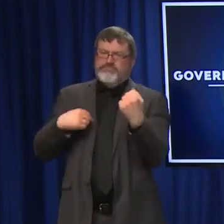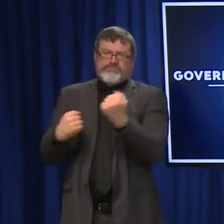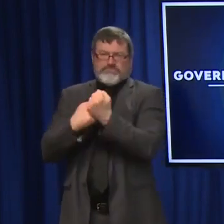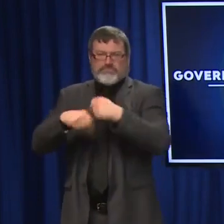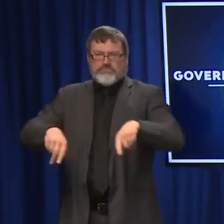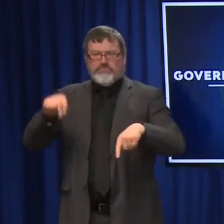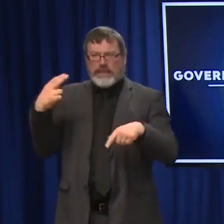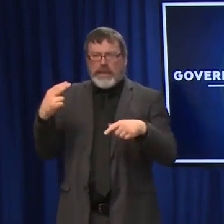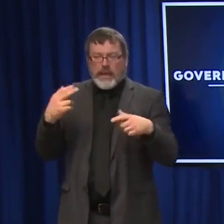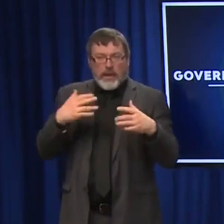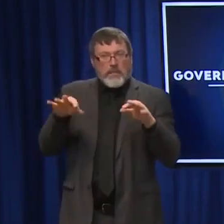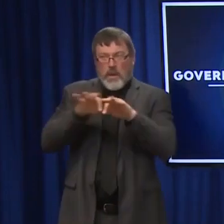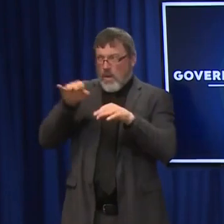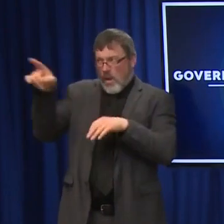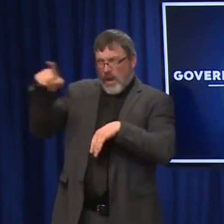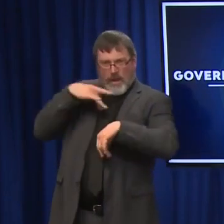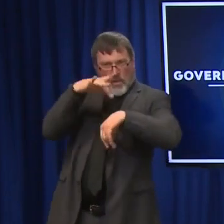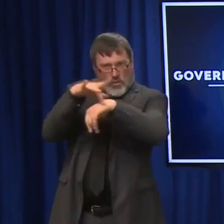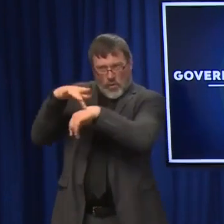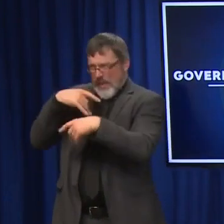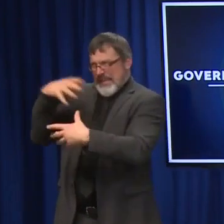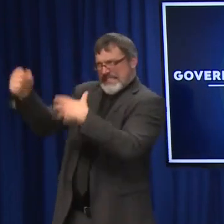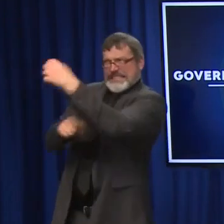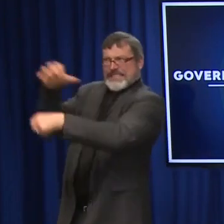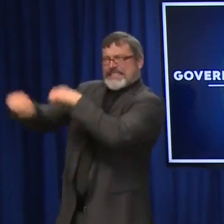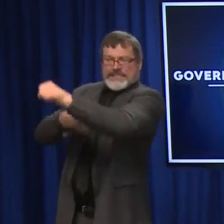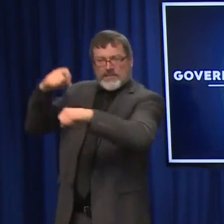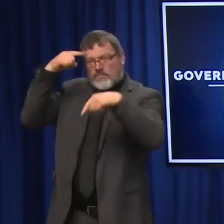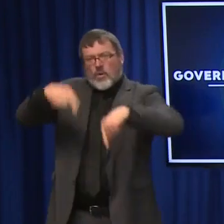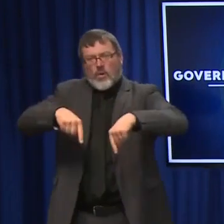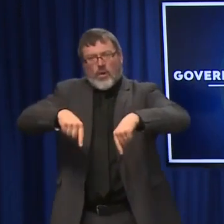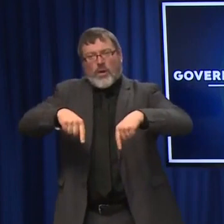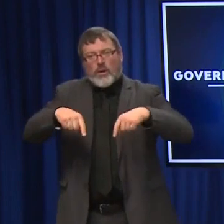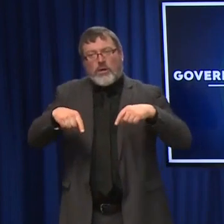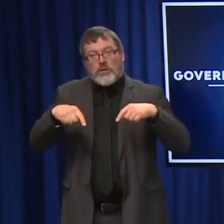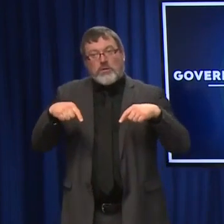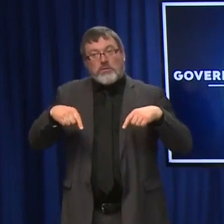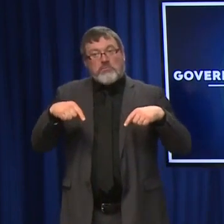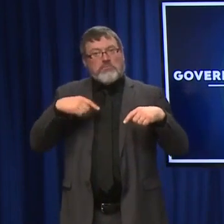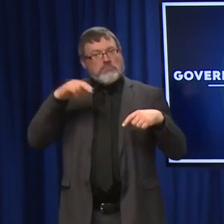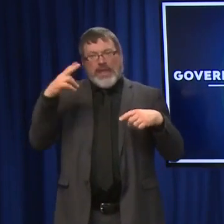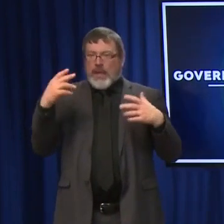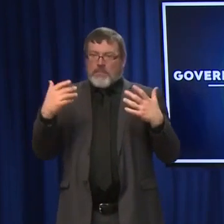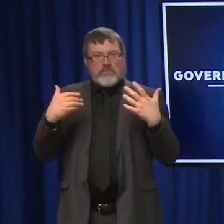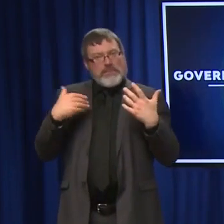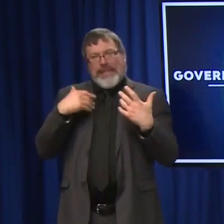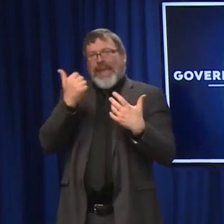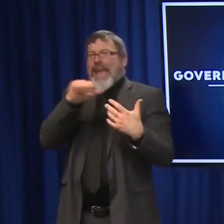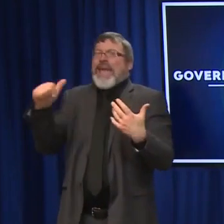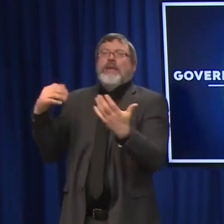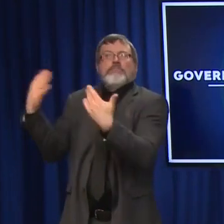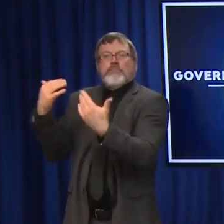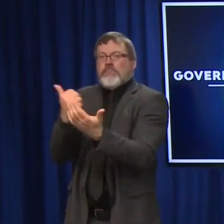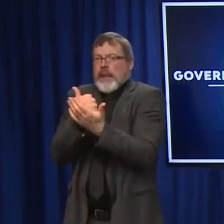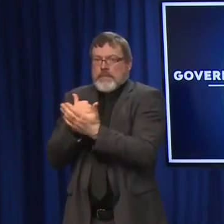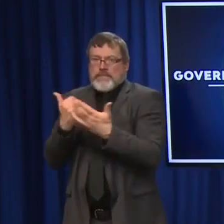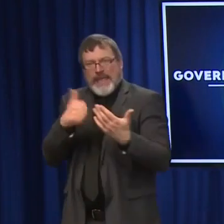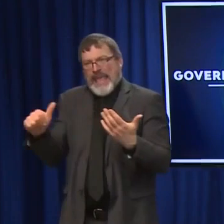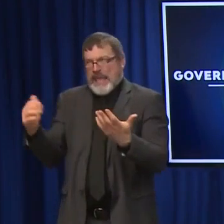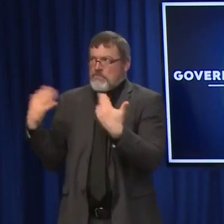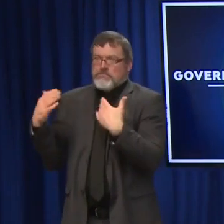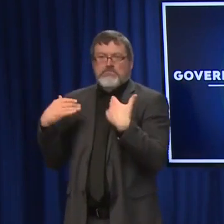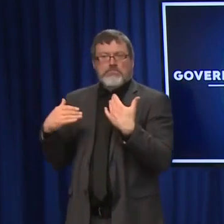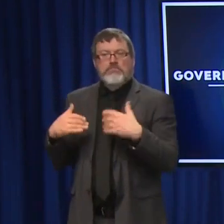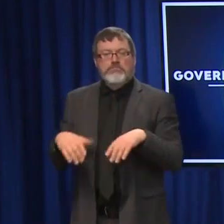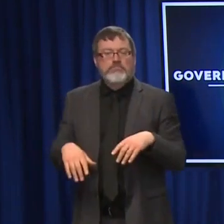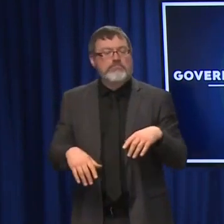resources, not just out of Washington but out of the state, as we can to implement on the plans that we've been putting together. I have a question about the level